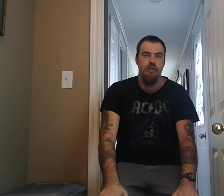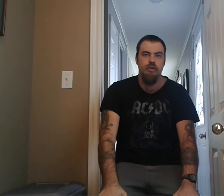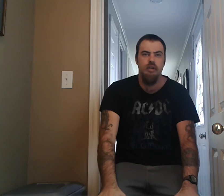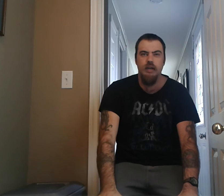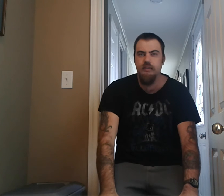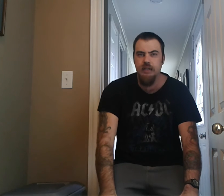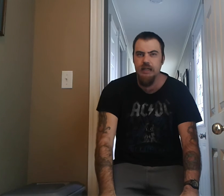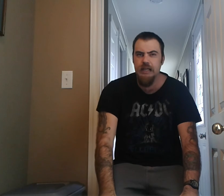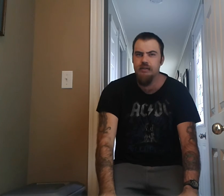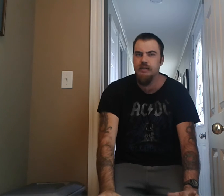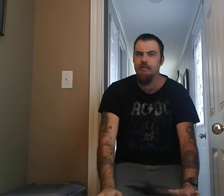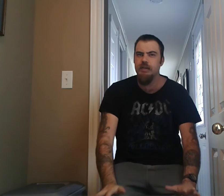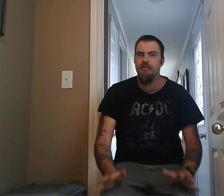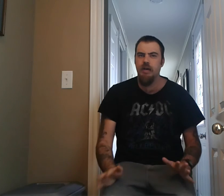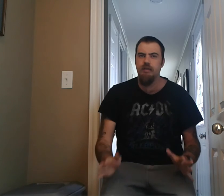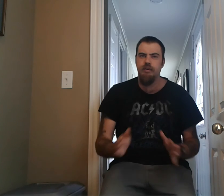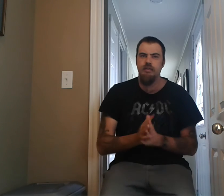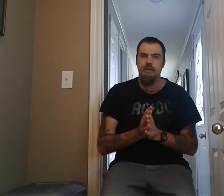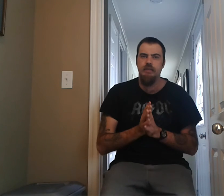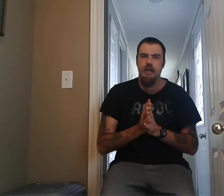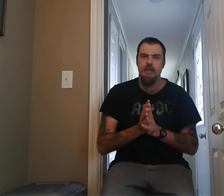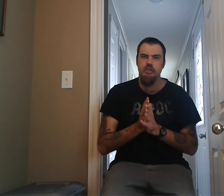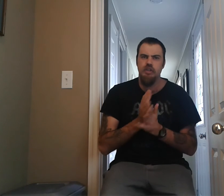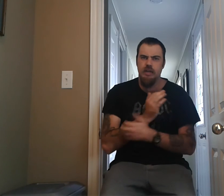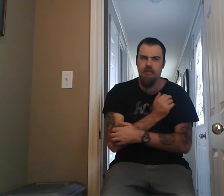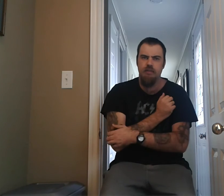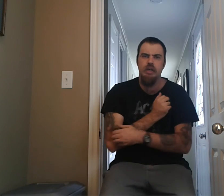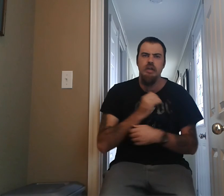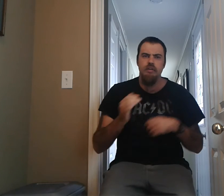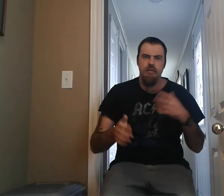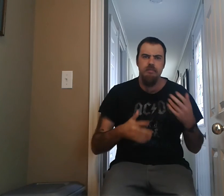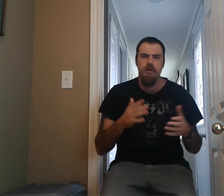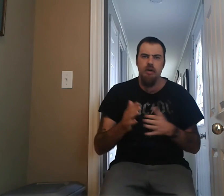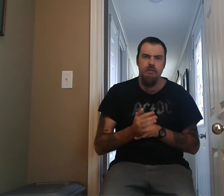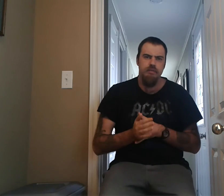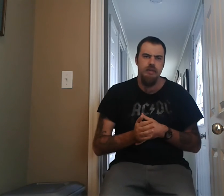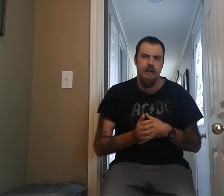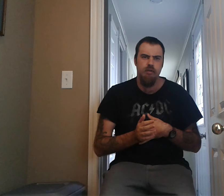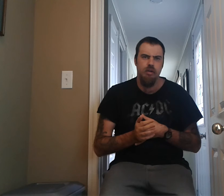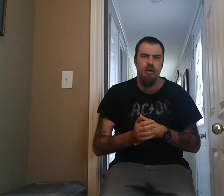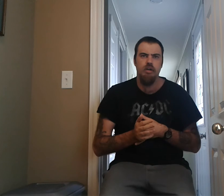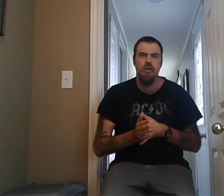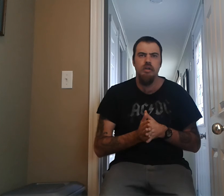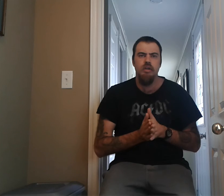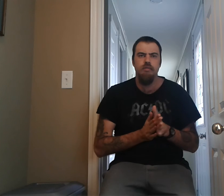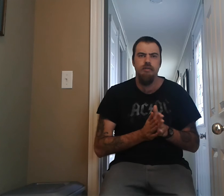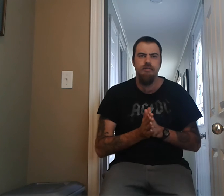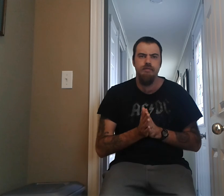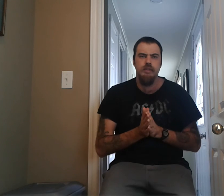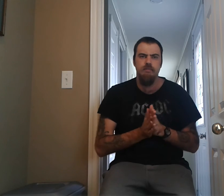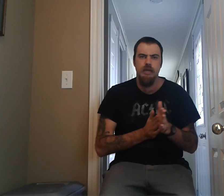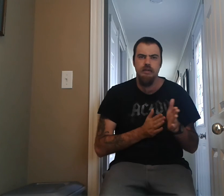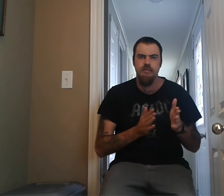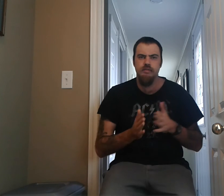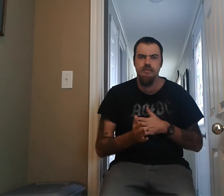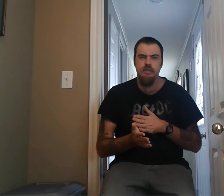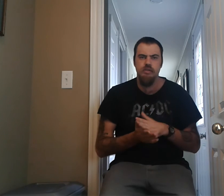1975. If you type that in, it should come up. It was about almost an hour long, about 50 minutes and 12